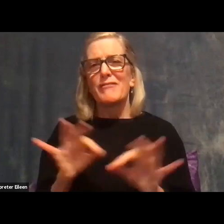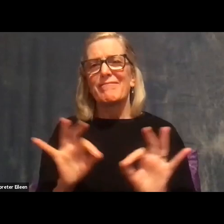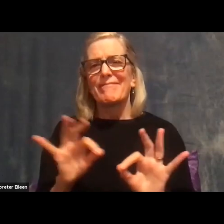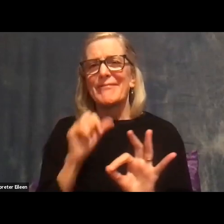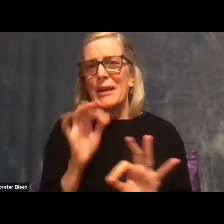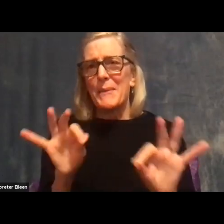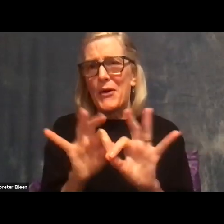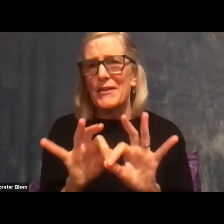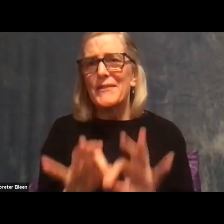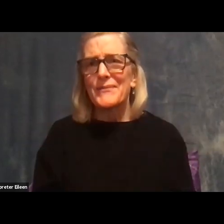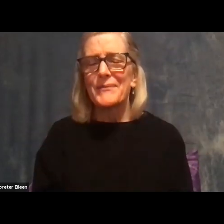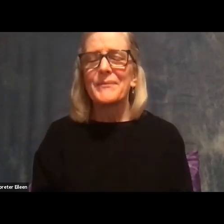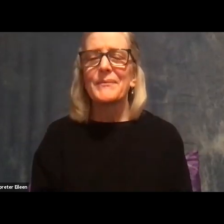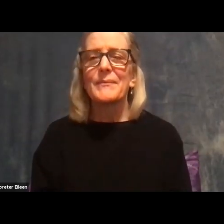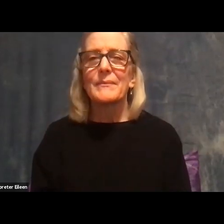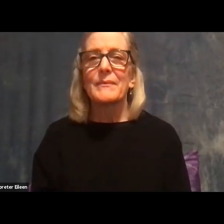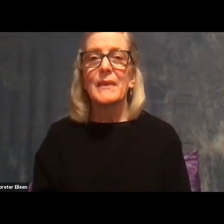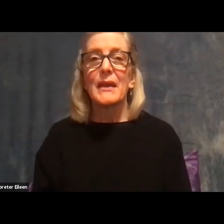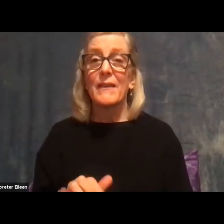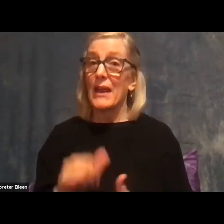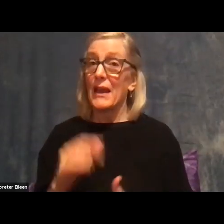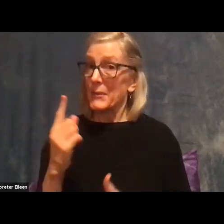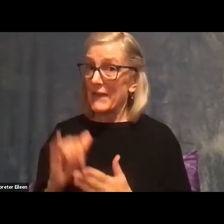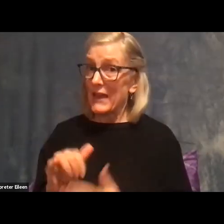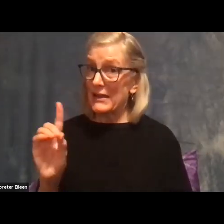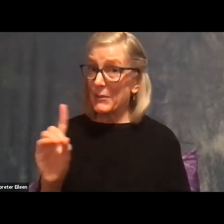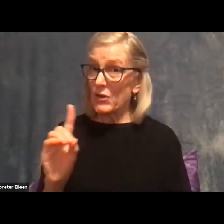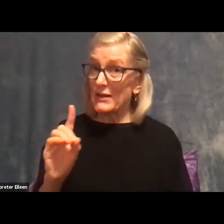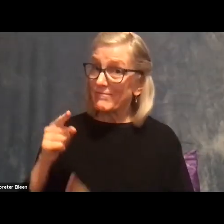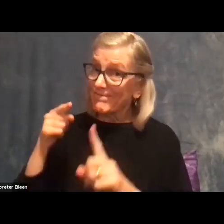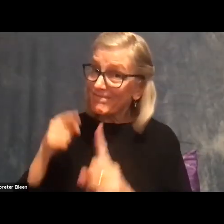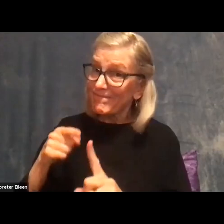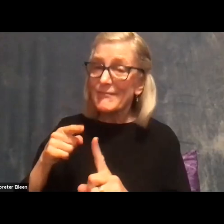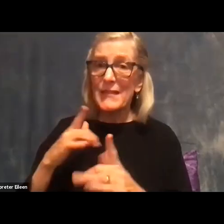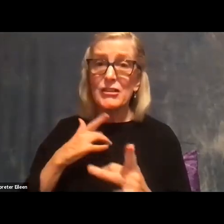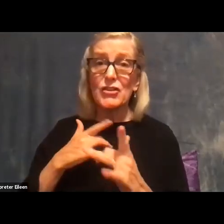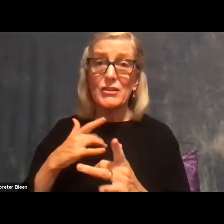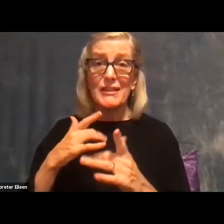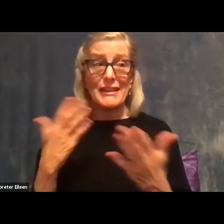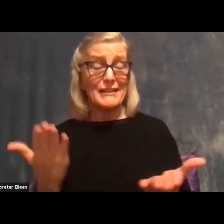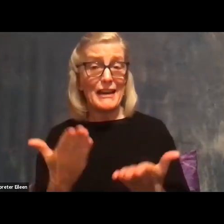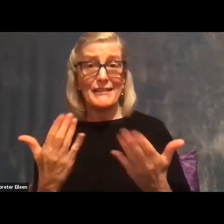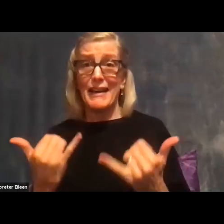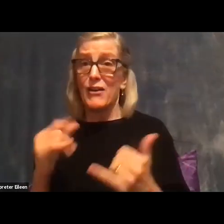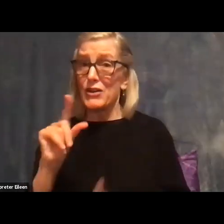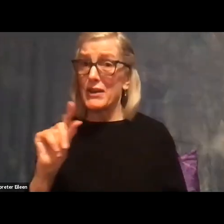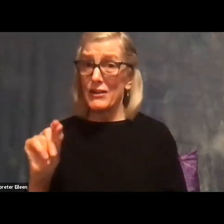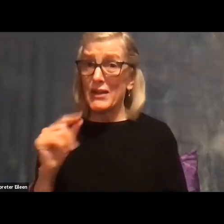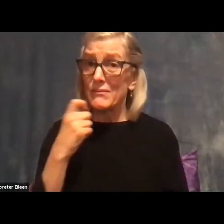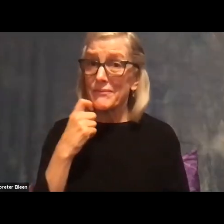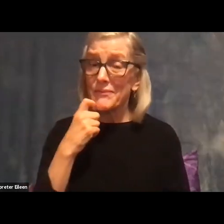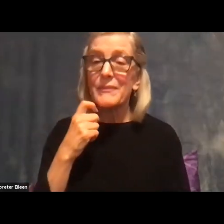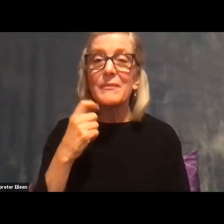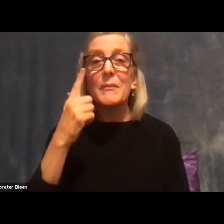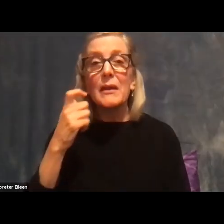This is something that Democrats in particular have been worried about in 2020 lately. So they're worried that since the polls show that Biden is